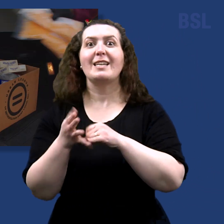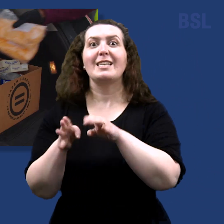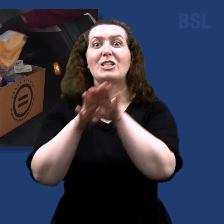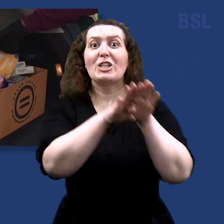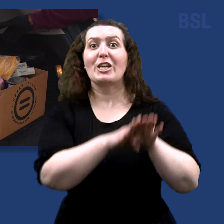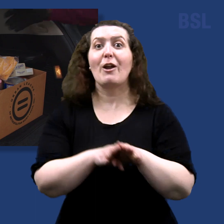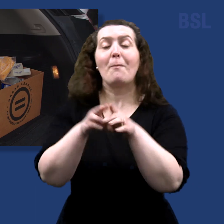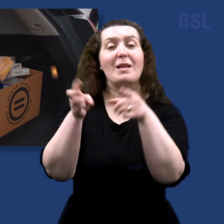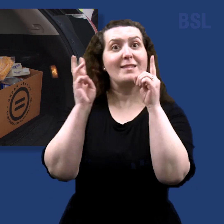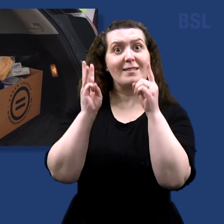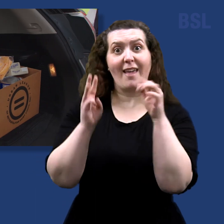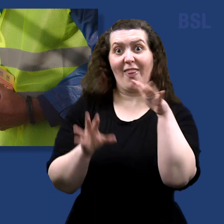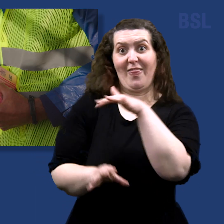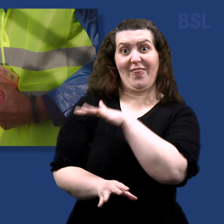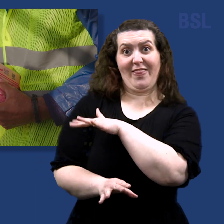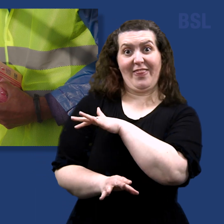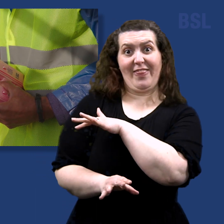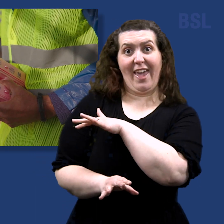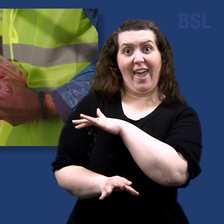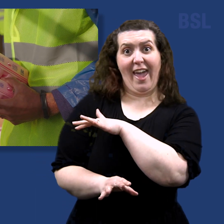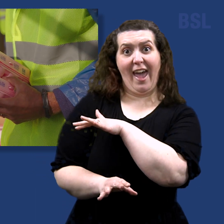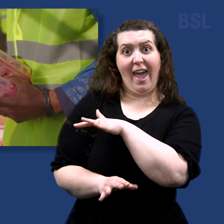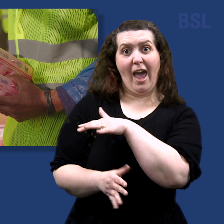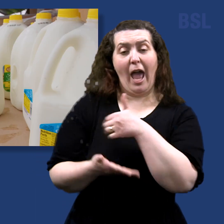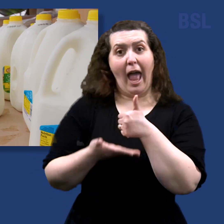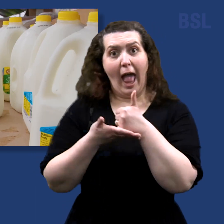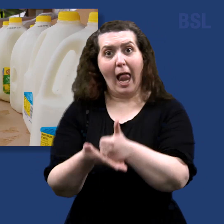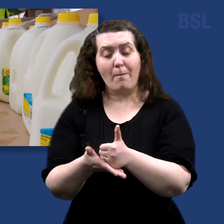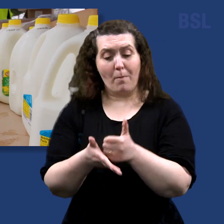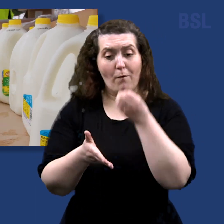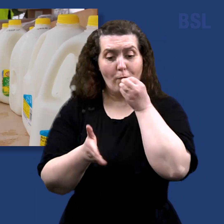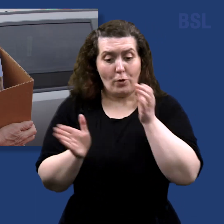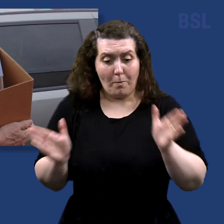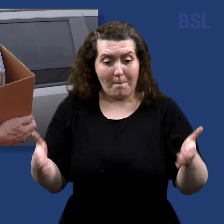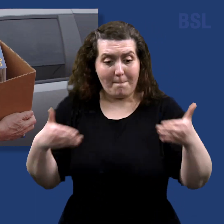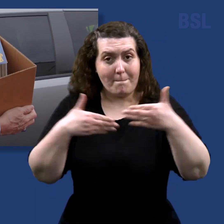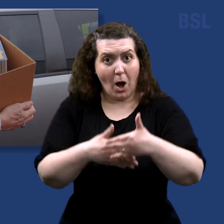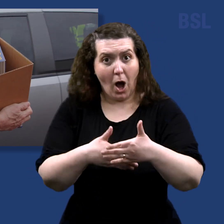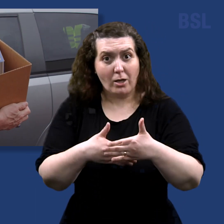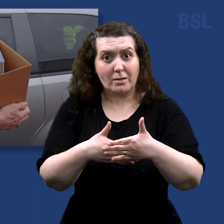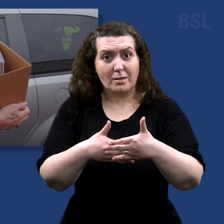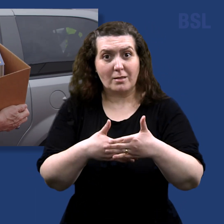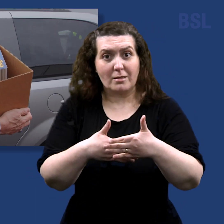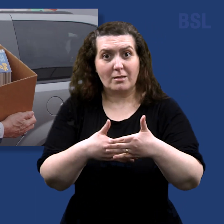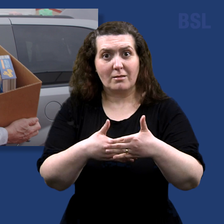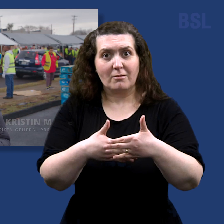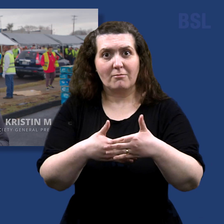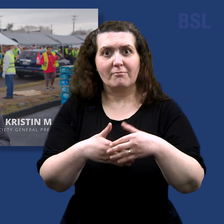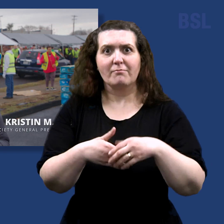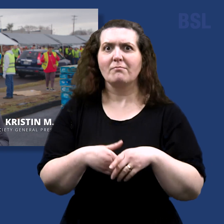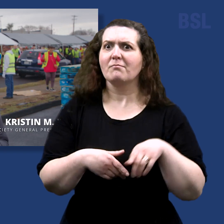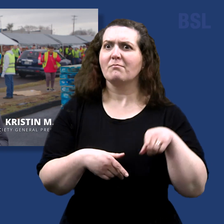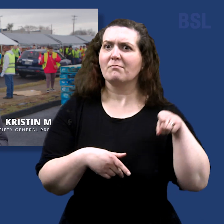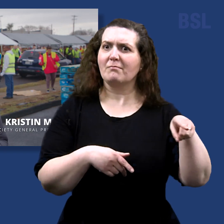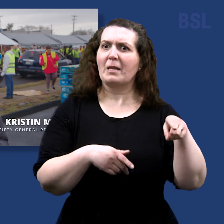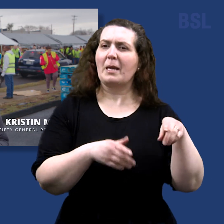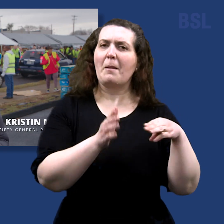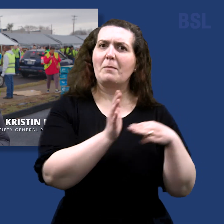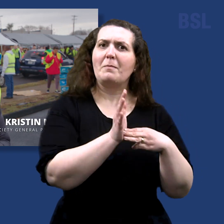Presidencies were there to distribute boxes to expectant families. Dr. Martin Luther King's vision was that we'd all be treated as children of